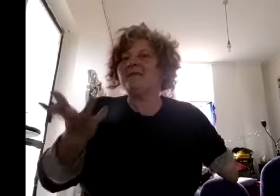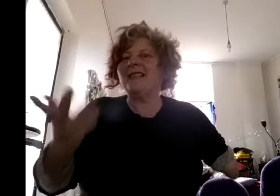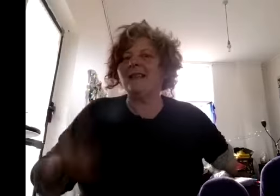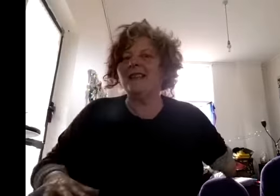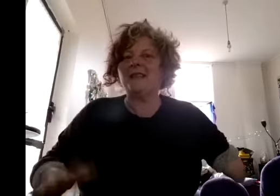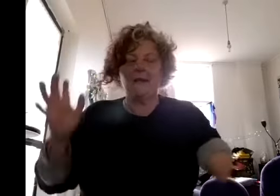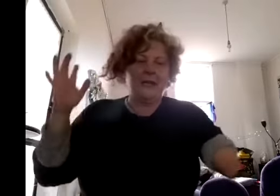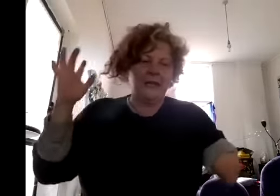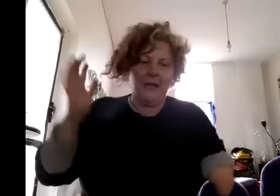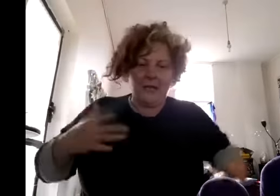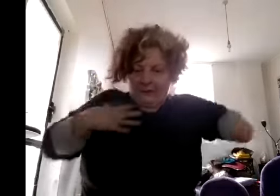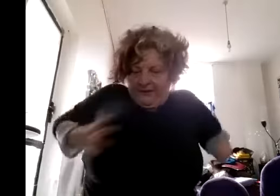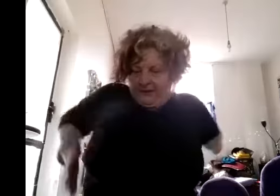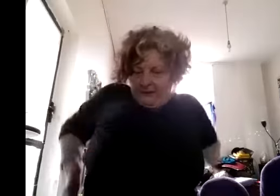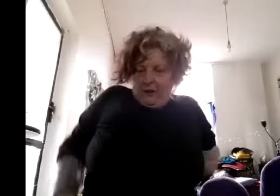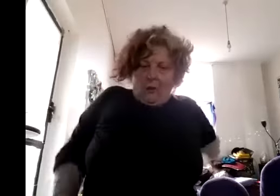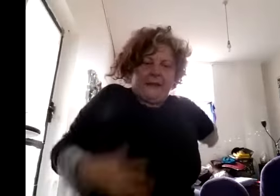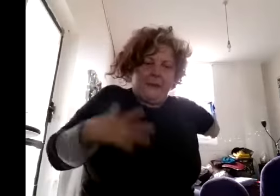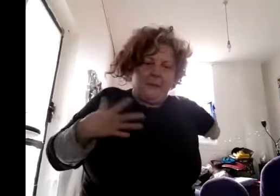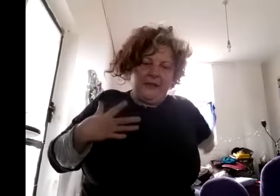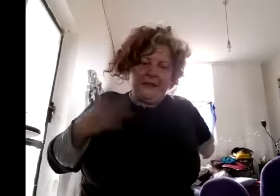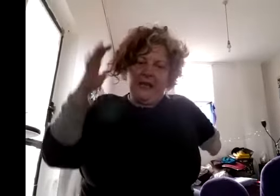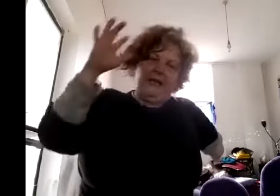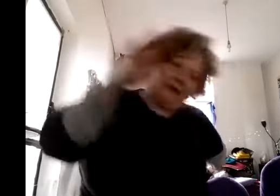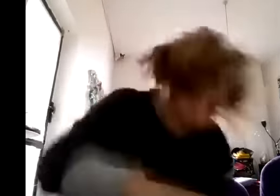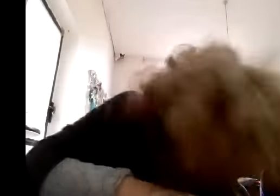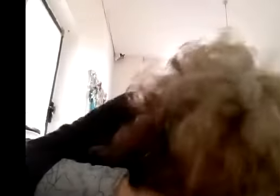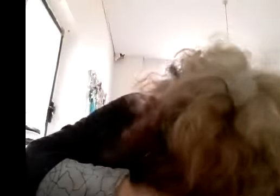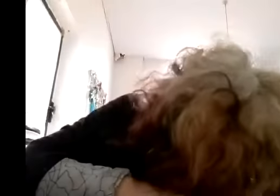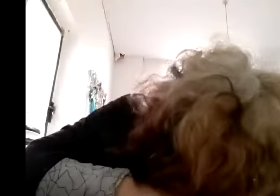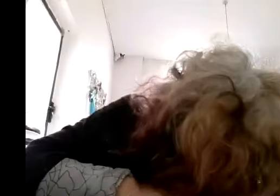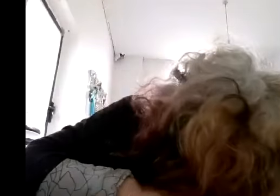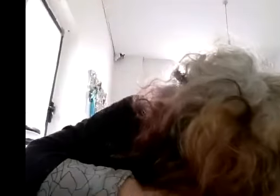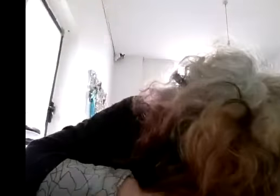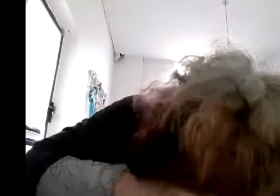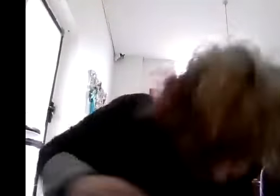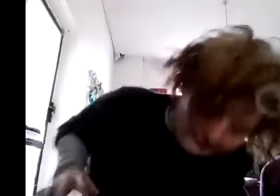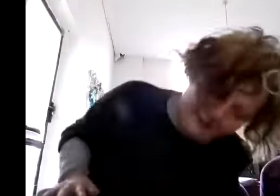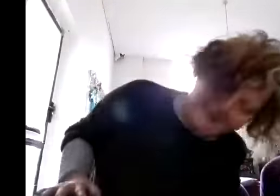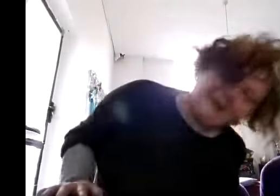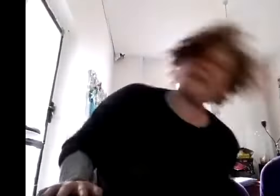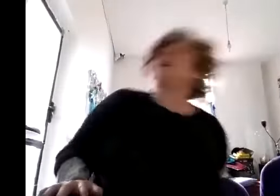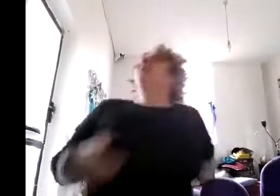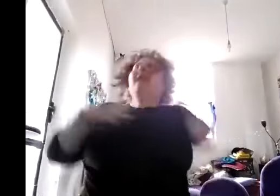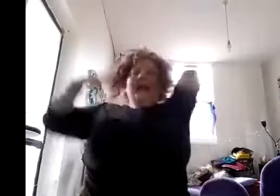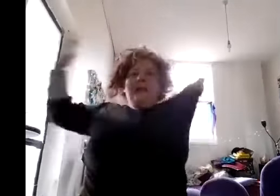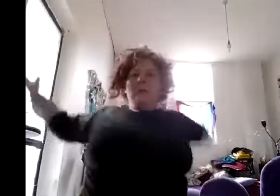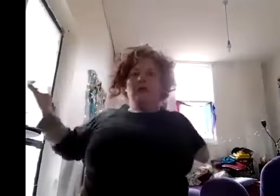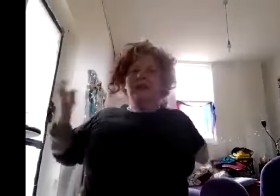seen it he um because he's quite limbless and he clonks over yeah he gets up yeah everyone cheers